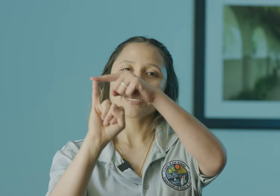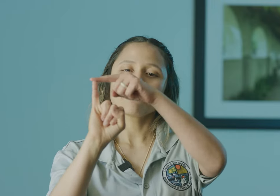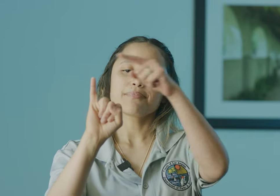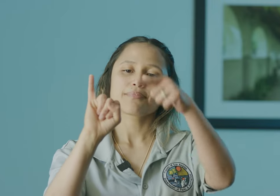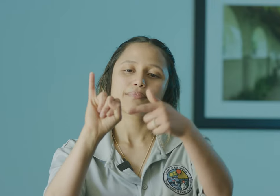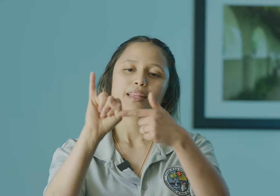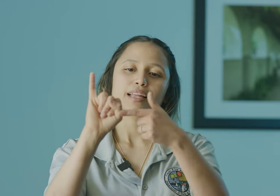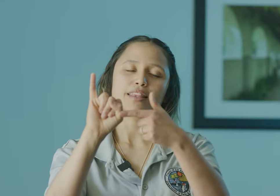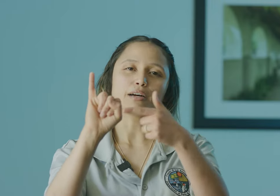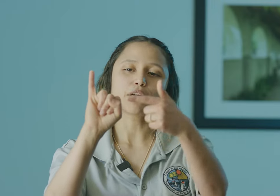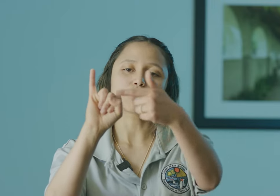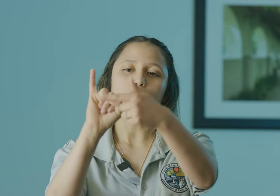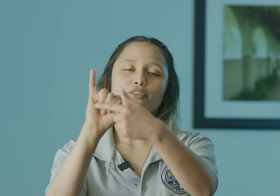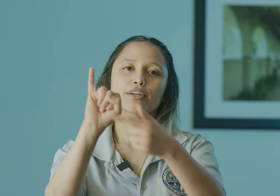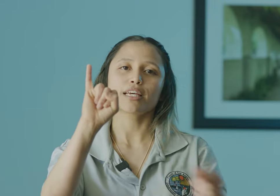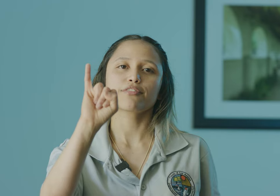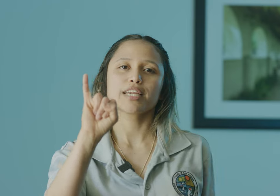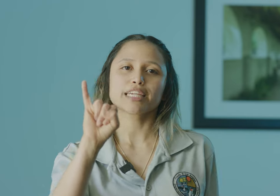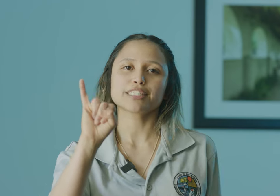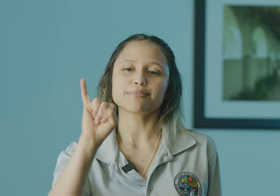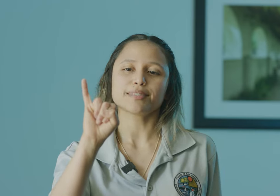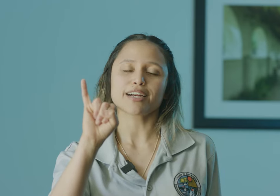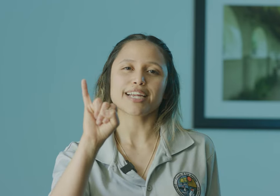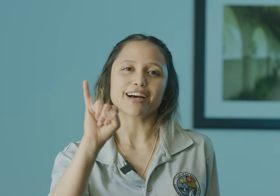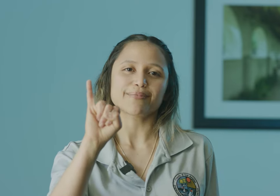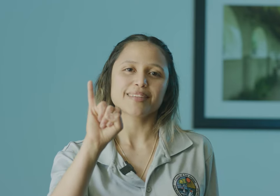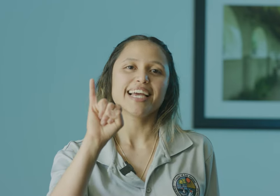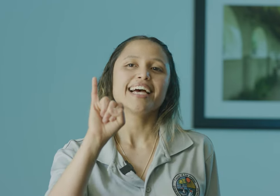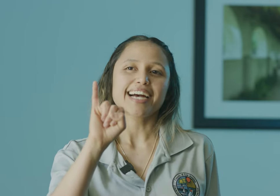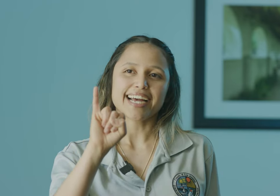up. Thumb goes over the other fingers that are down. I.